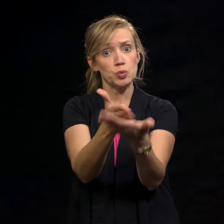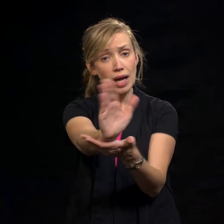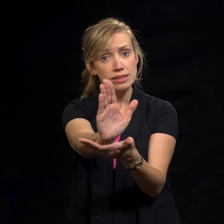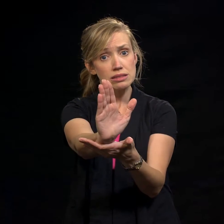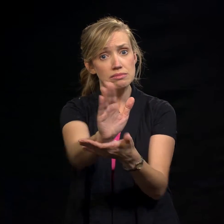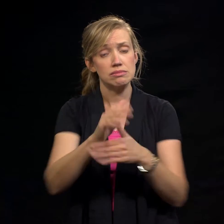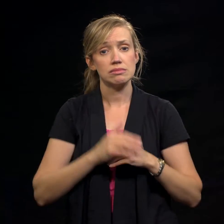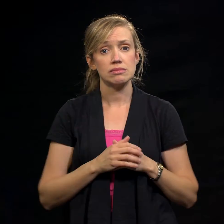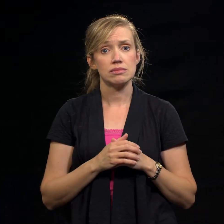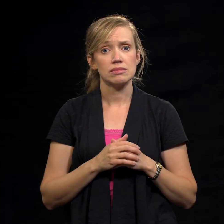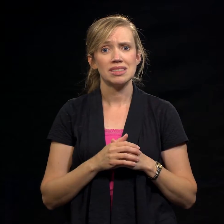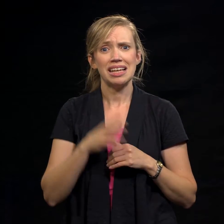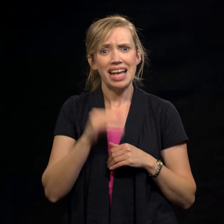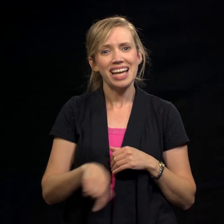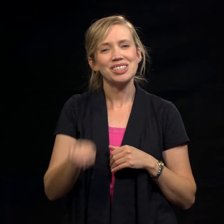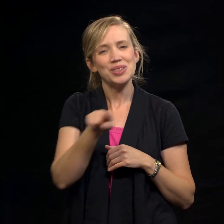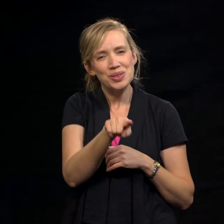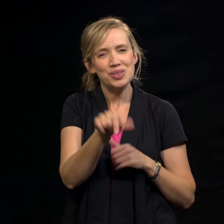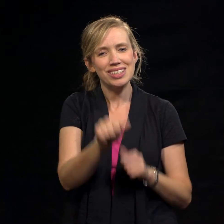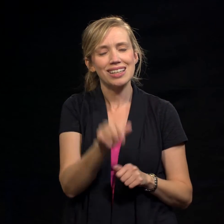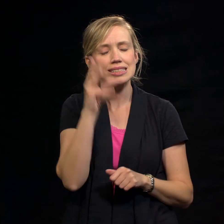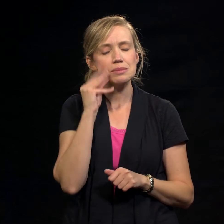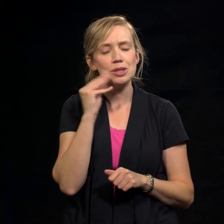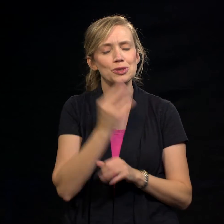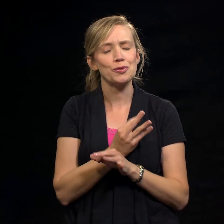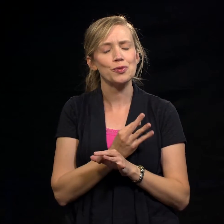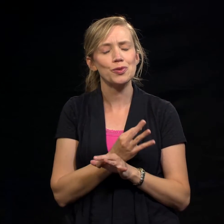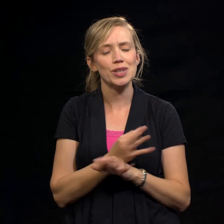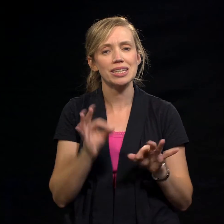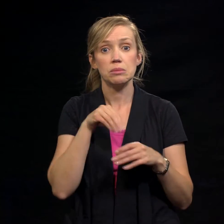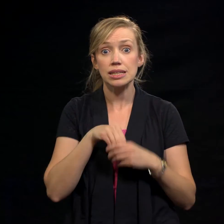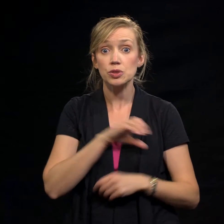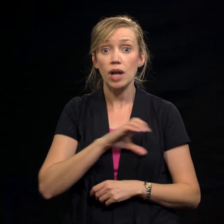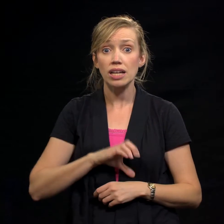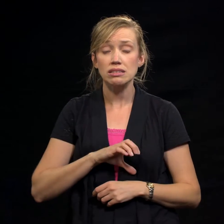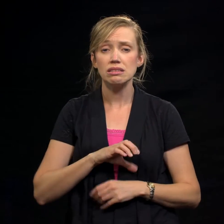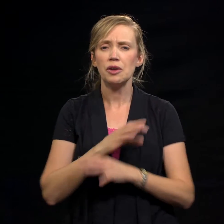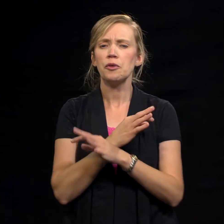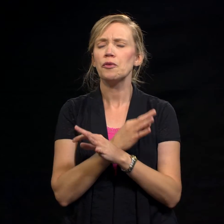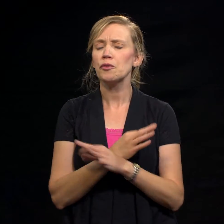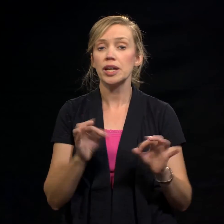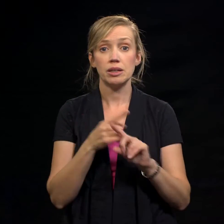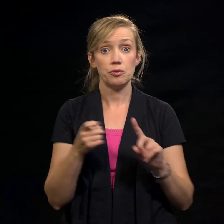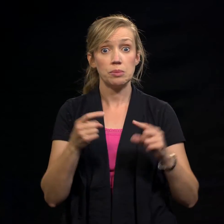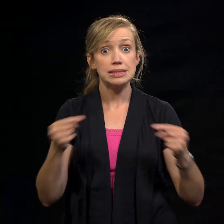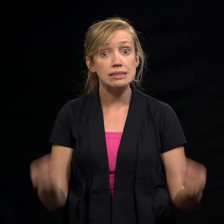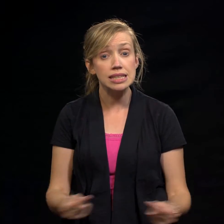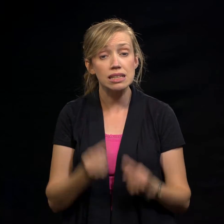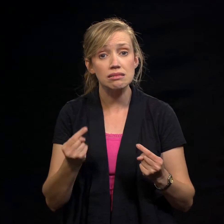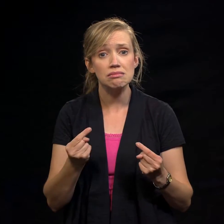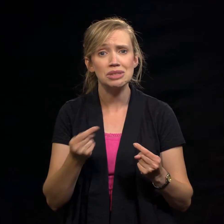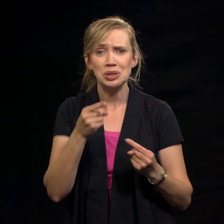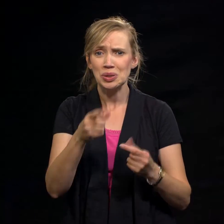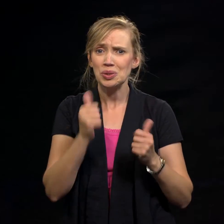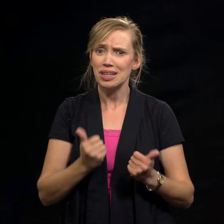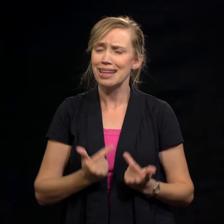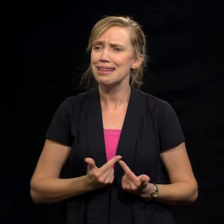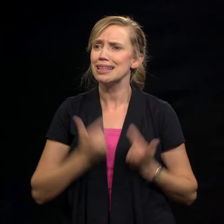experienced by those who are in Christ. Jesus offers you freedom from sin and its consequences. He offers you freedom to live eternally,